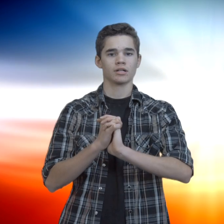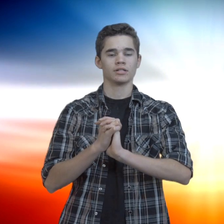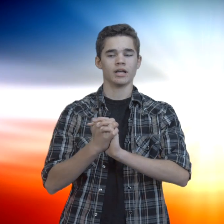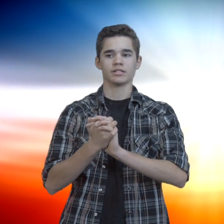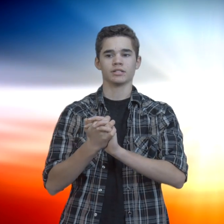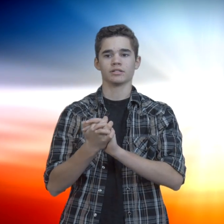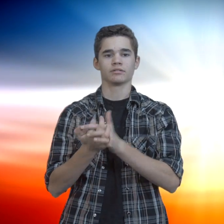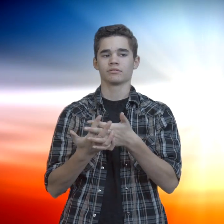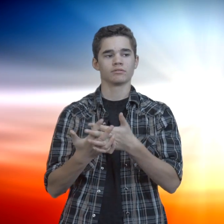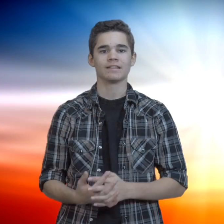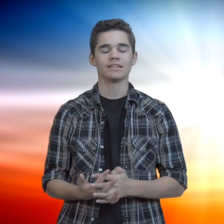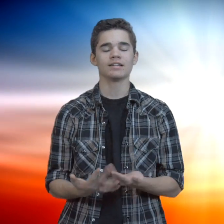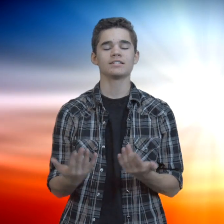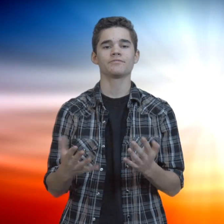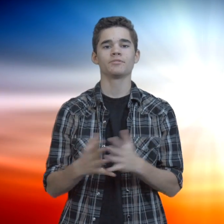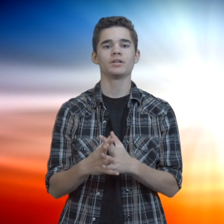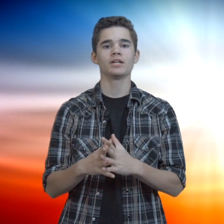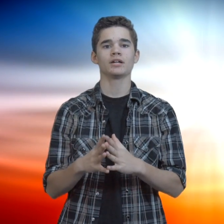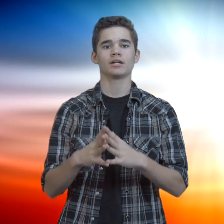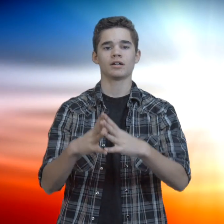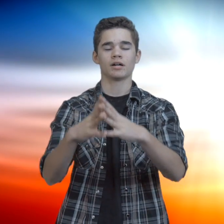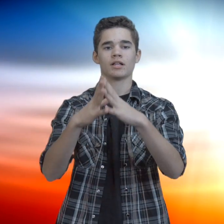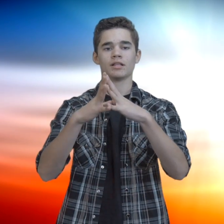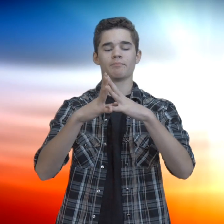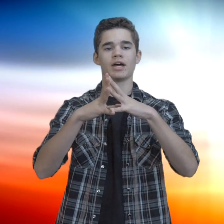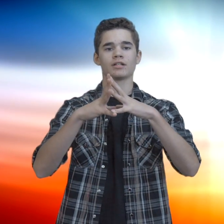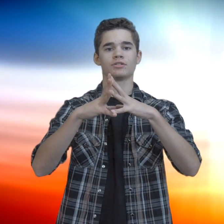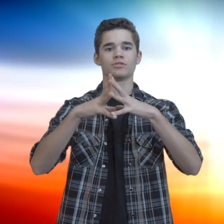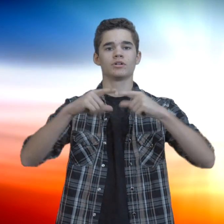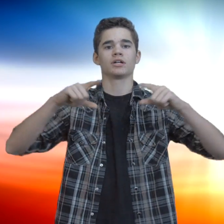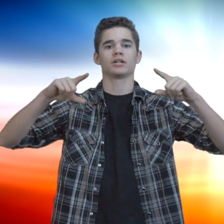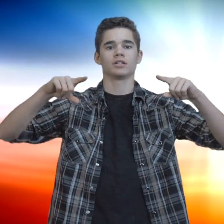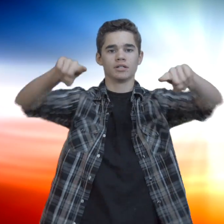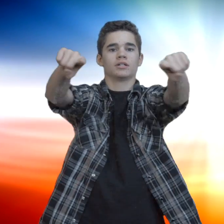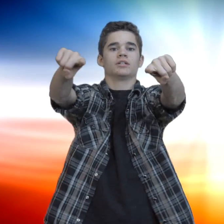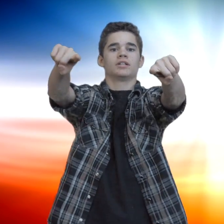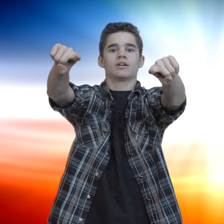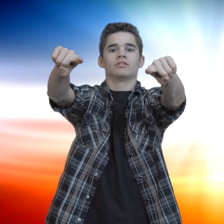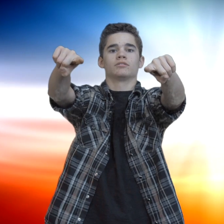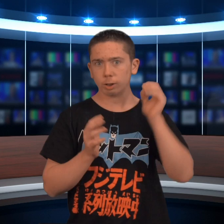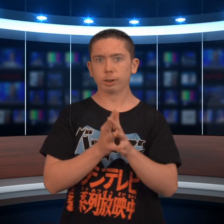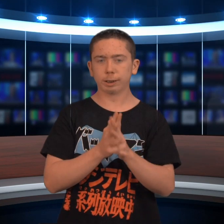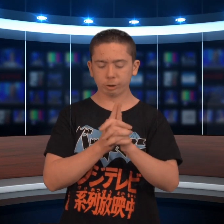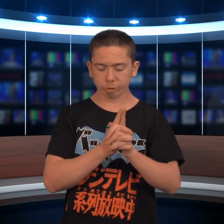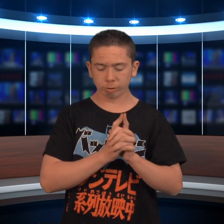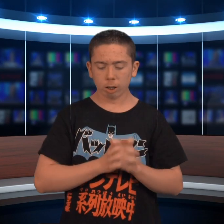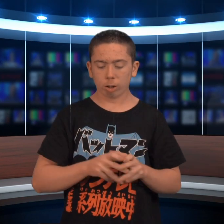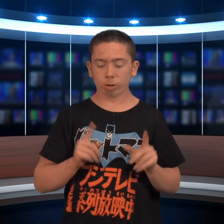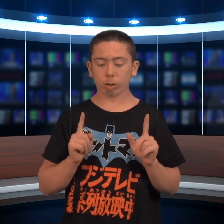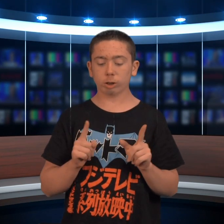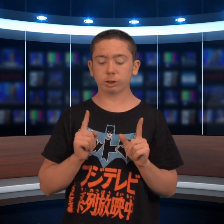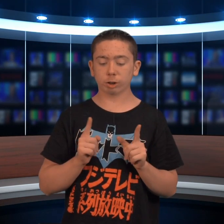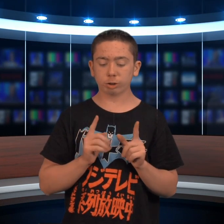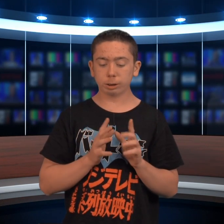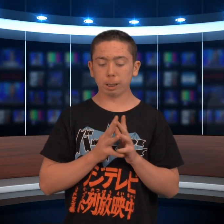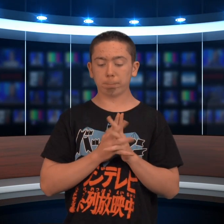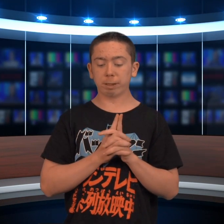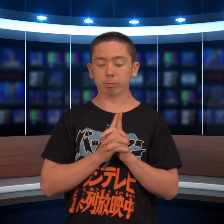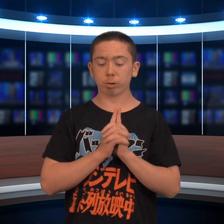That's it. That's it for me. Back to Daryl. Thanks, Jordan. Cross Country Banquet